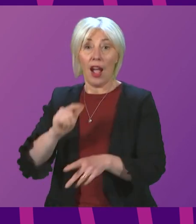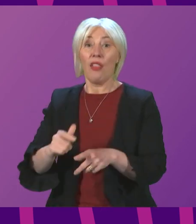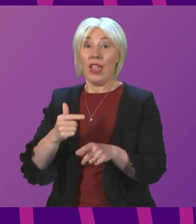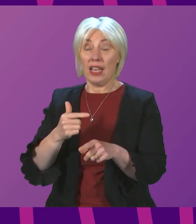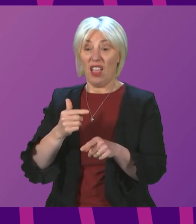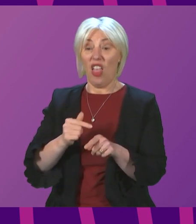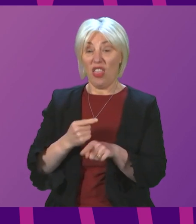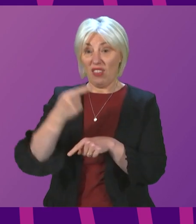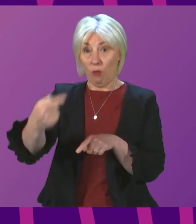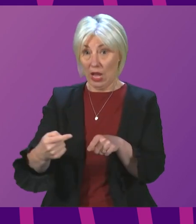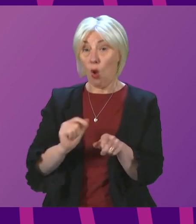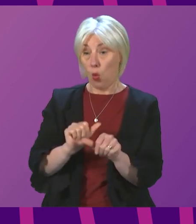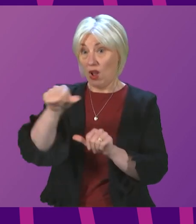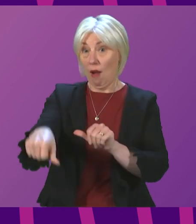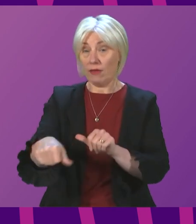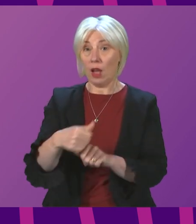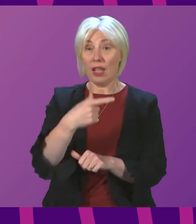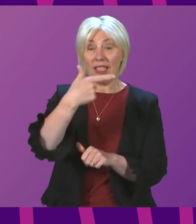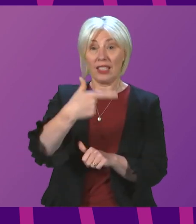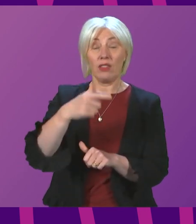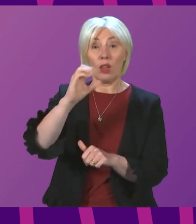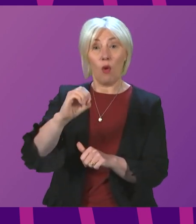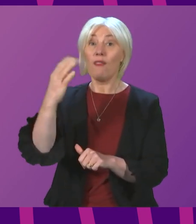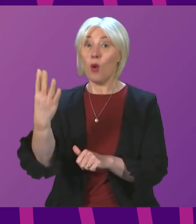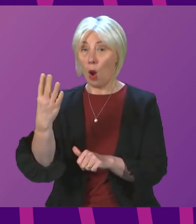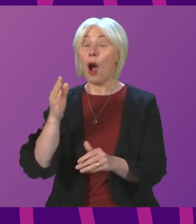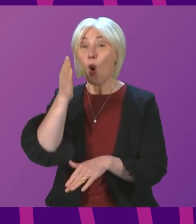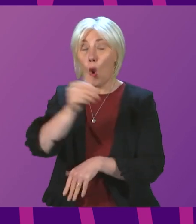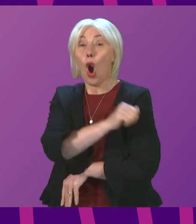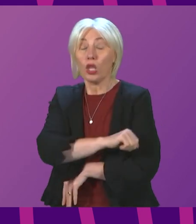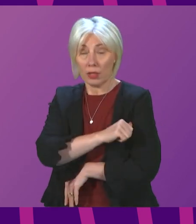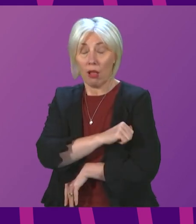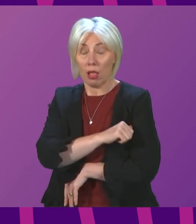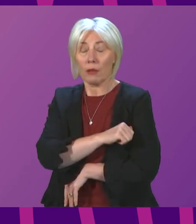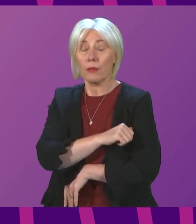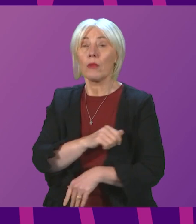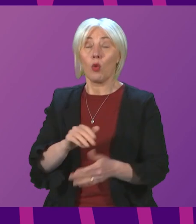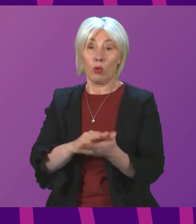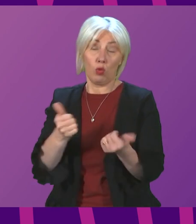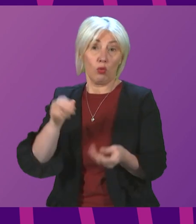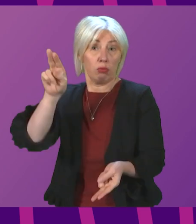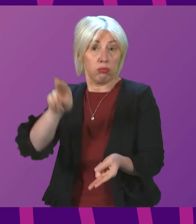fell to 704. Hospital occupancy has also fallen. Last week, total